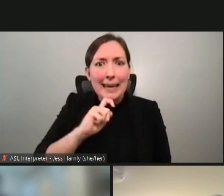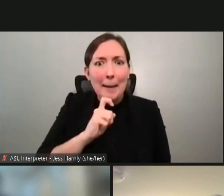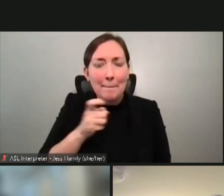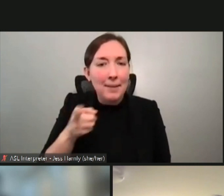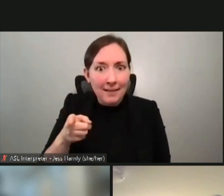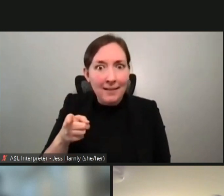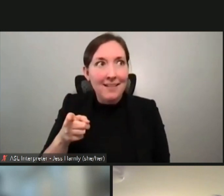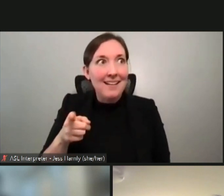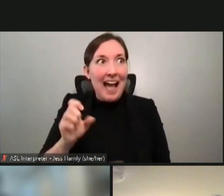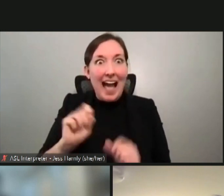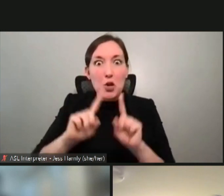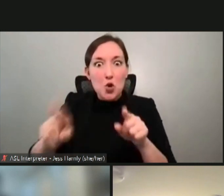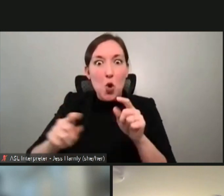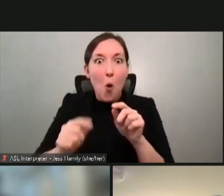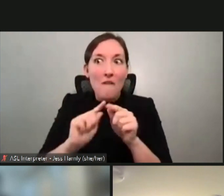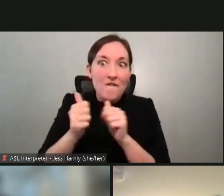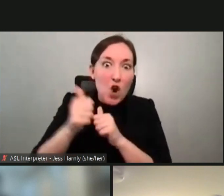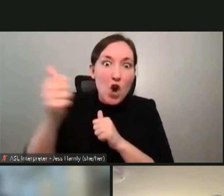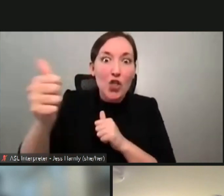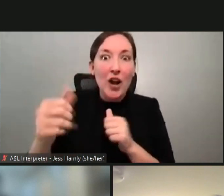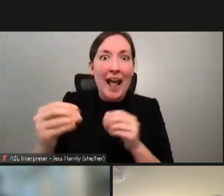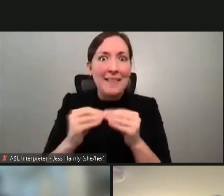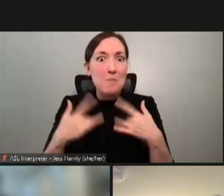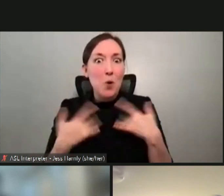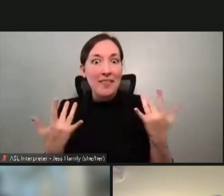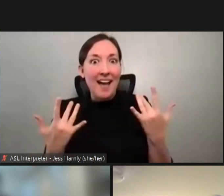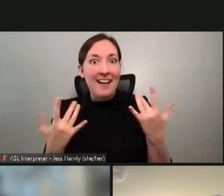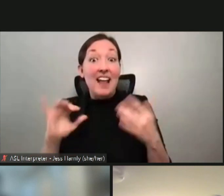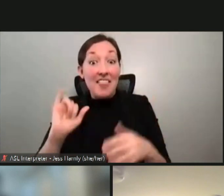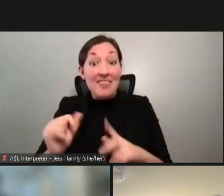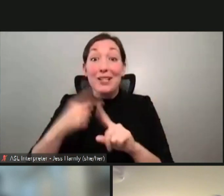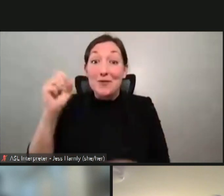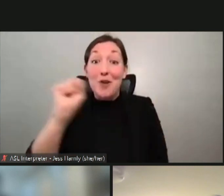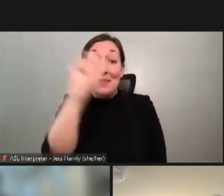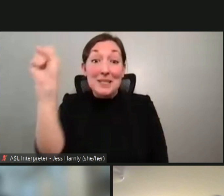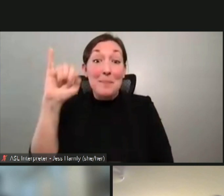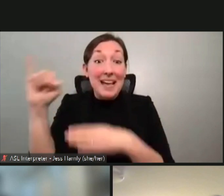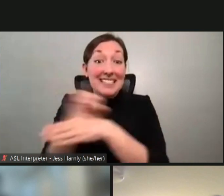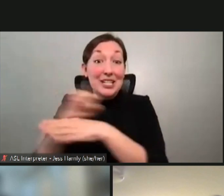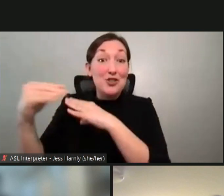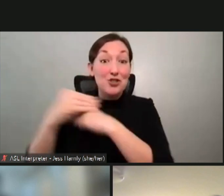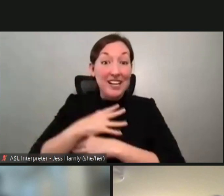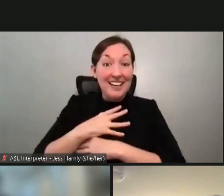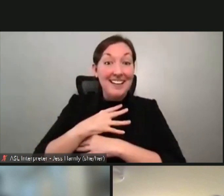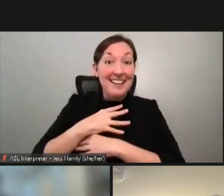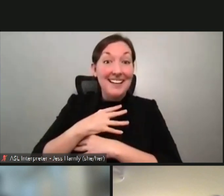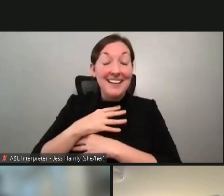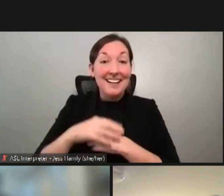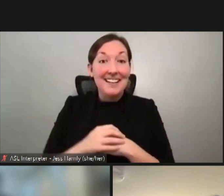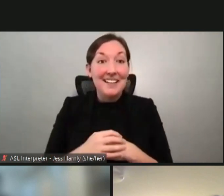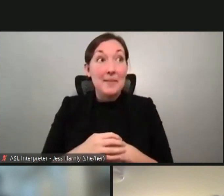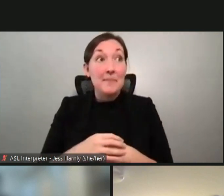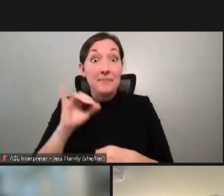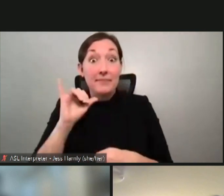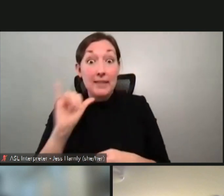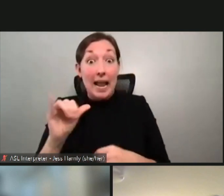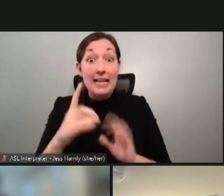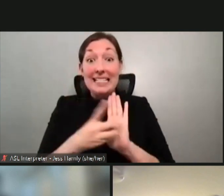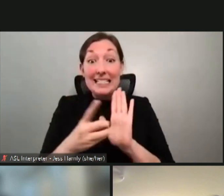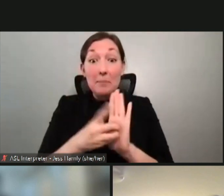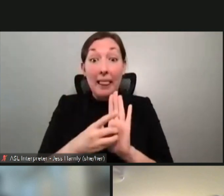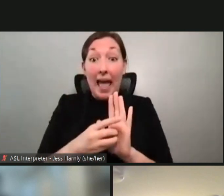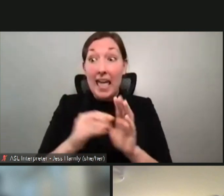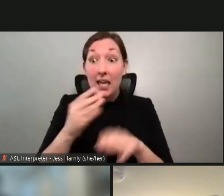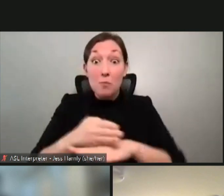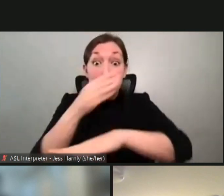uh, lighter that a hundred percent comes from the space industry, display, display improvement has come from the space